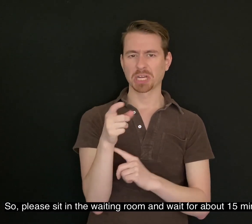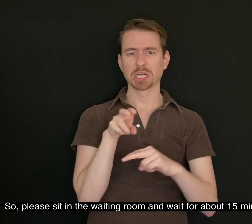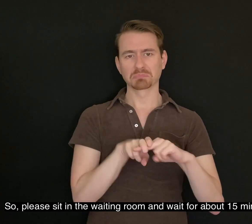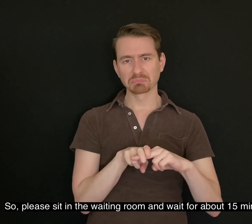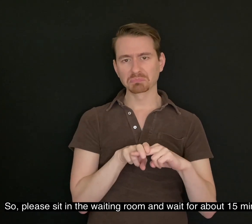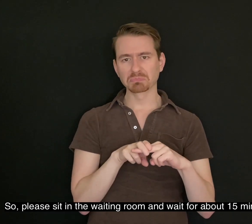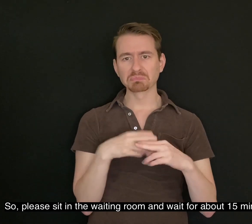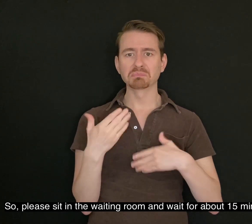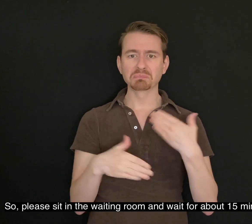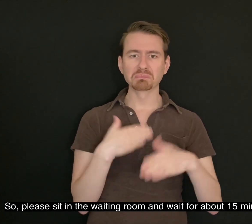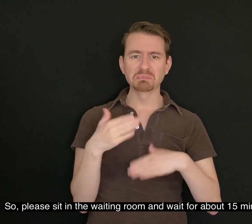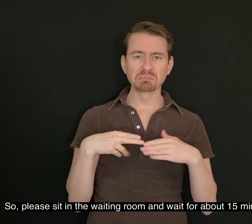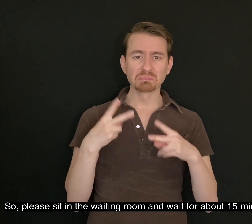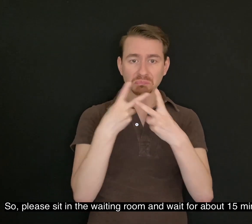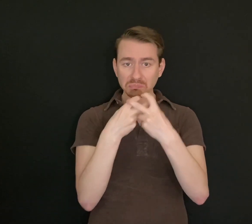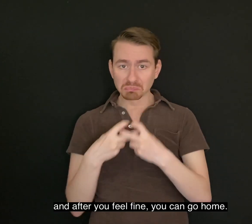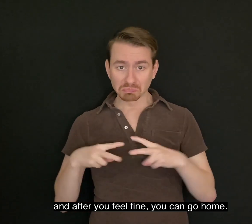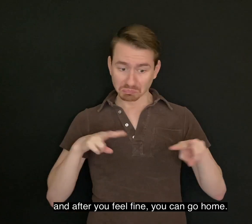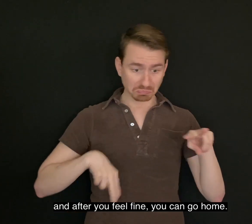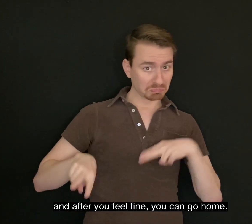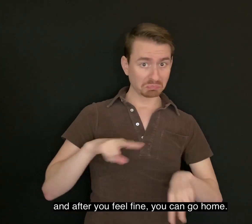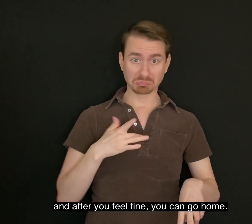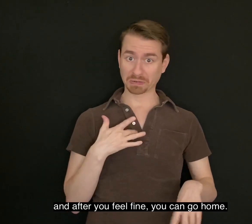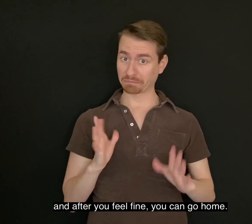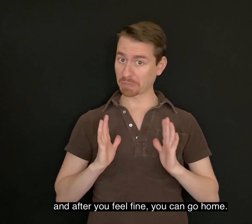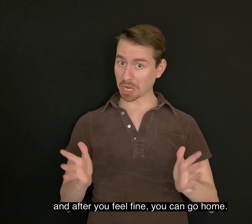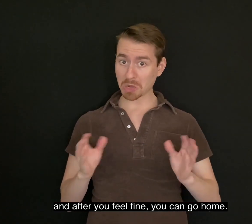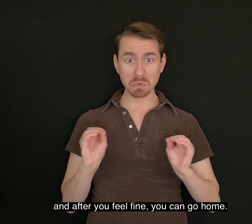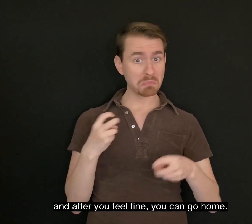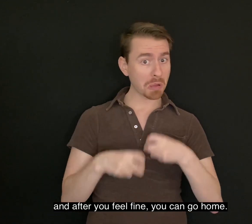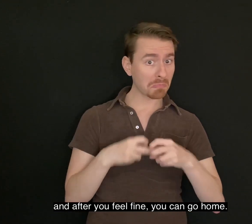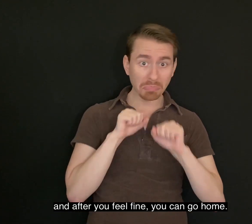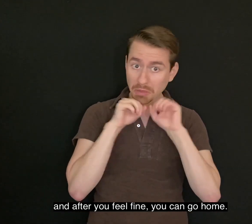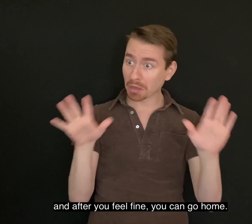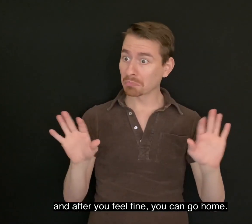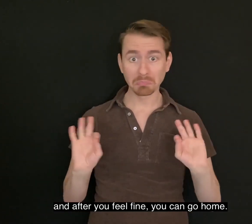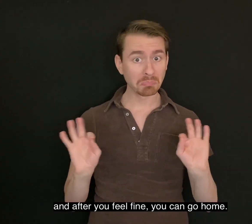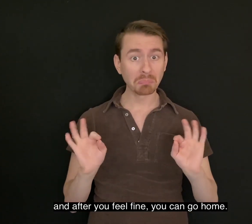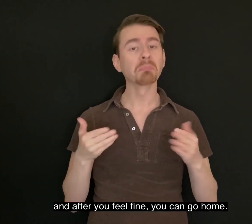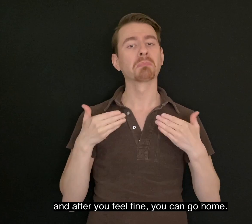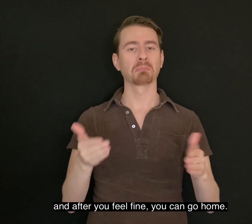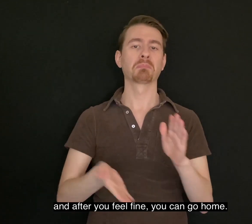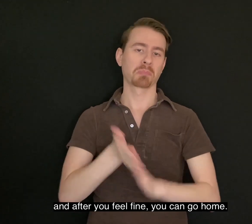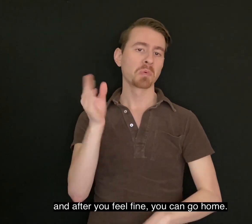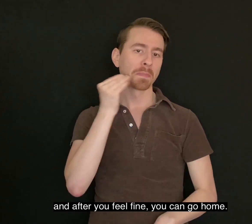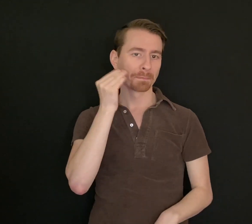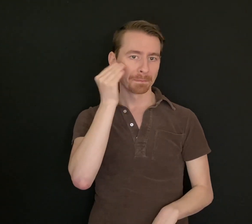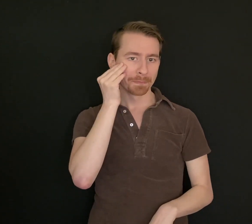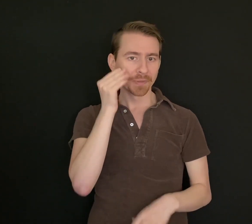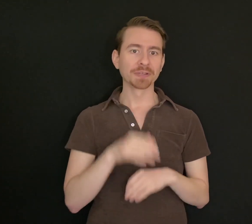the waiting room and wait for about 15 minutes. And after you feel fine, you can go home. Yay.